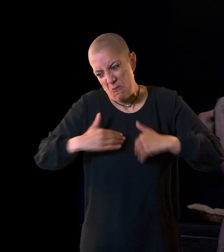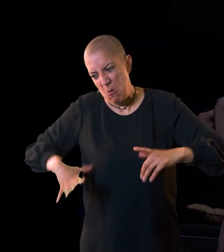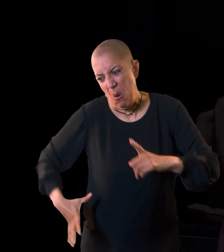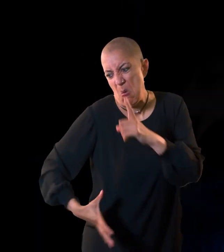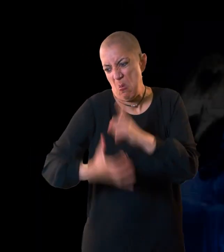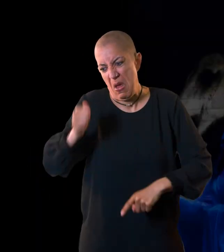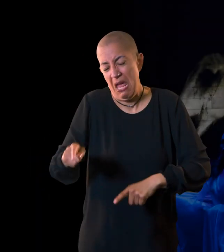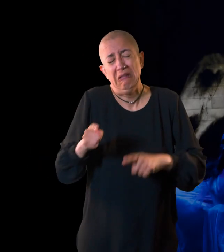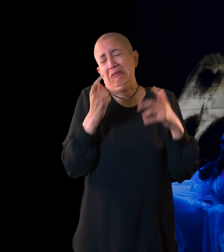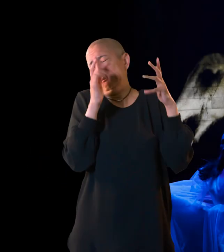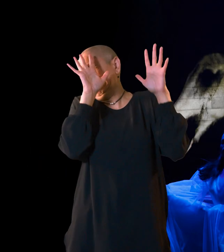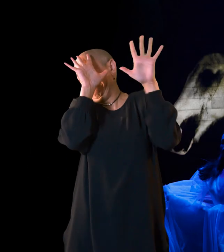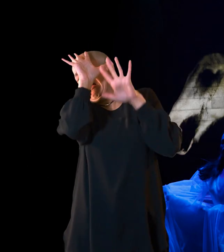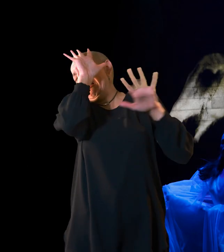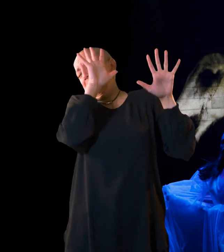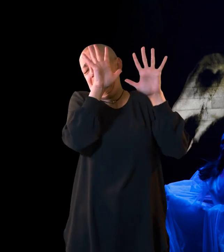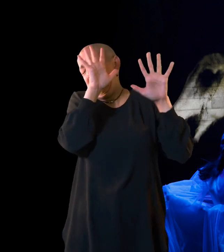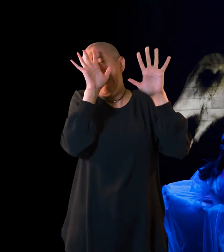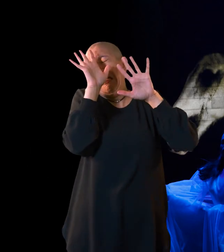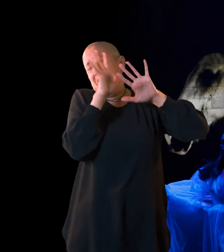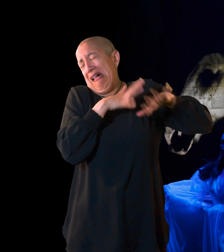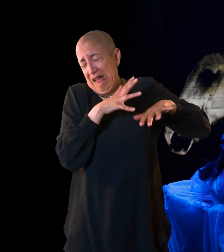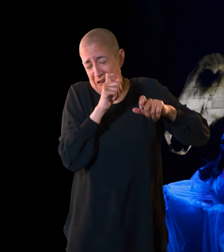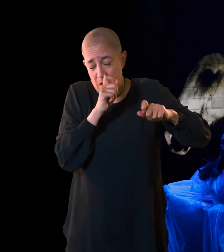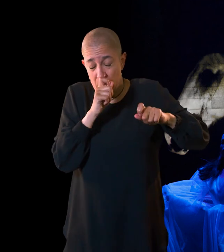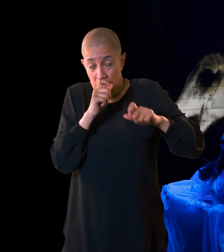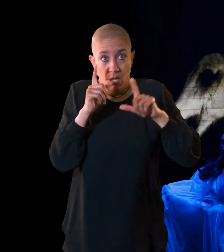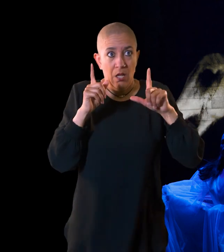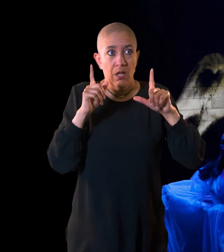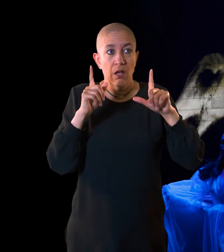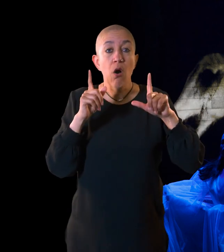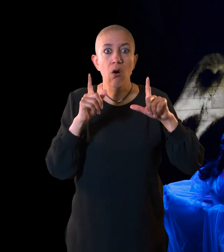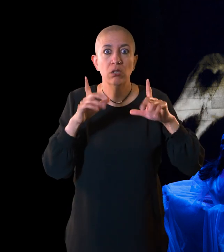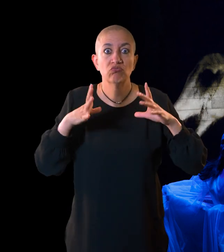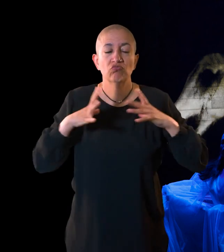The armies clash and Richard is eventually killed in battle by Richmond.